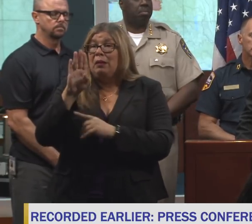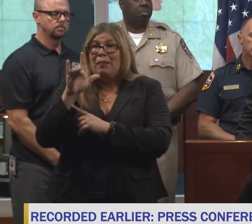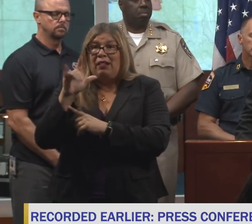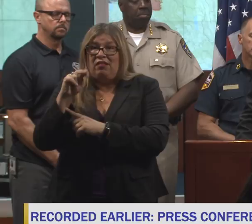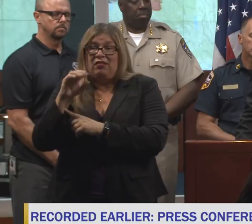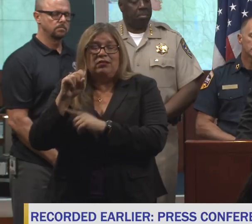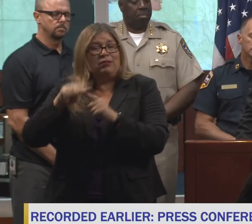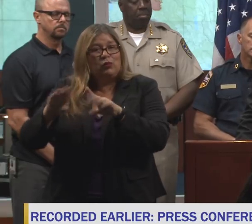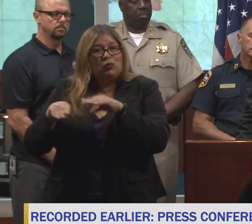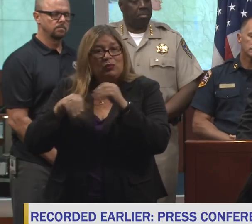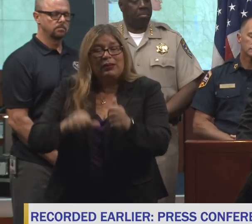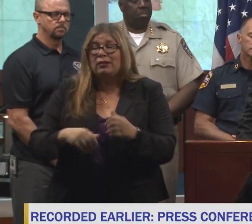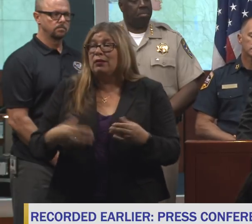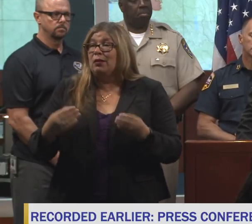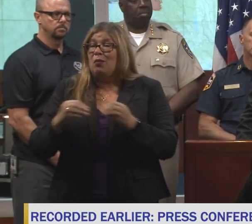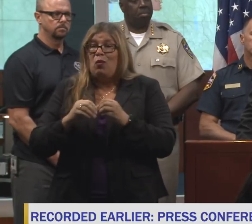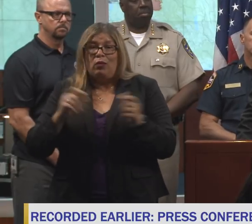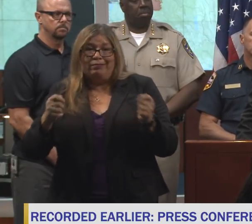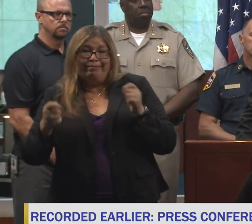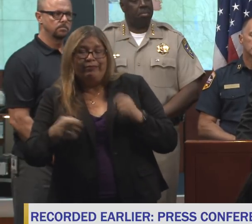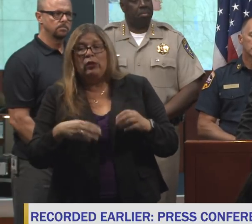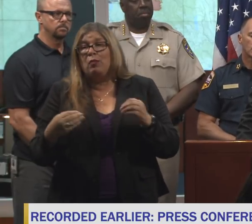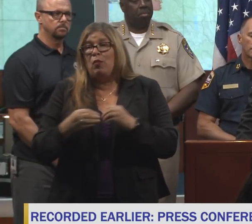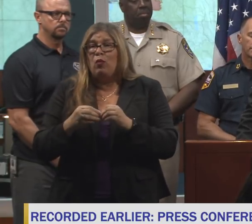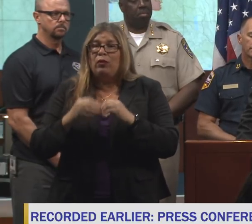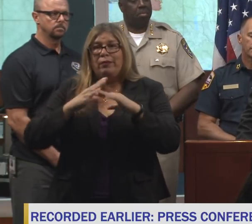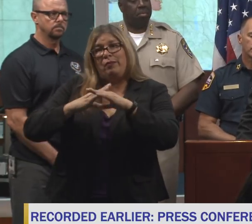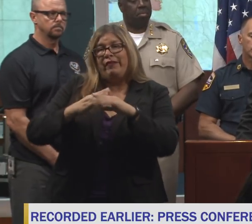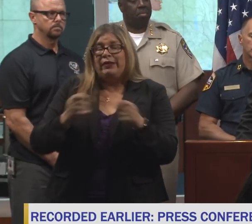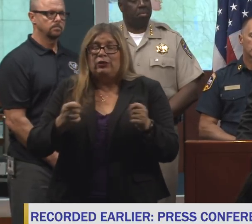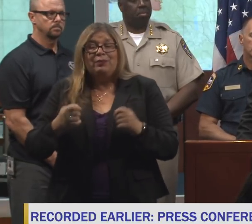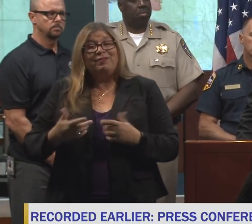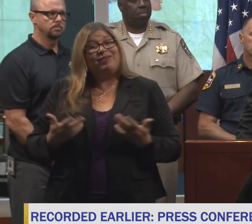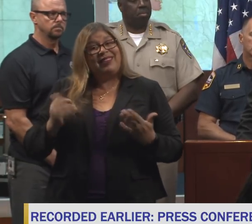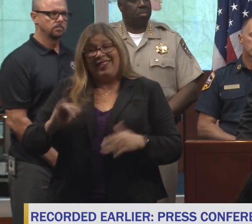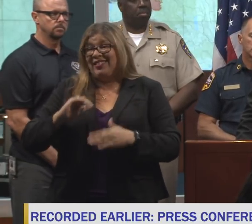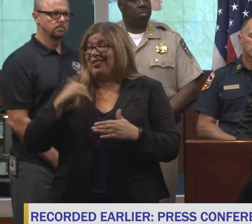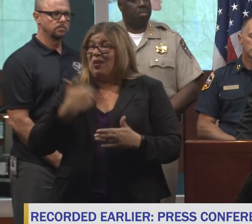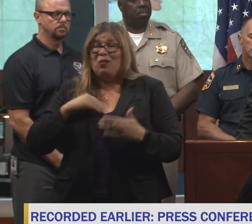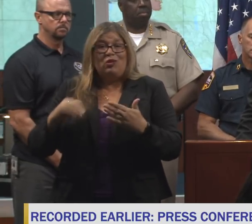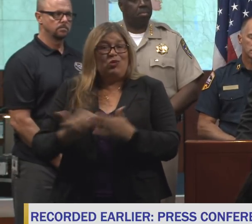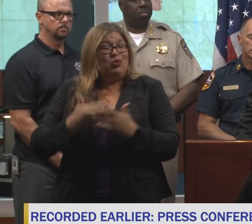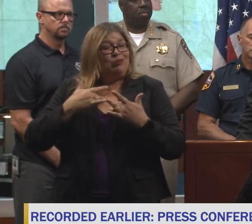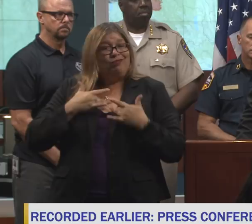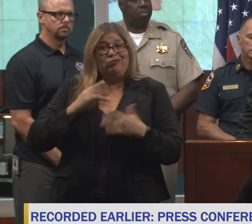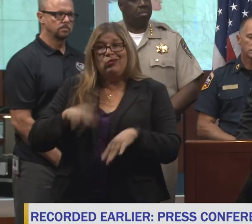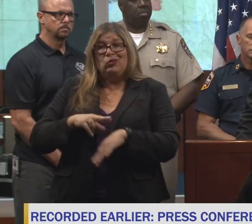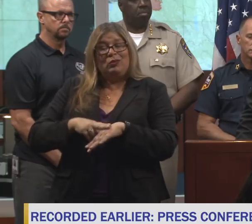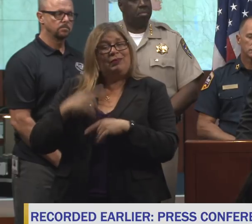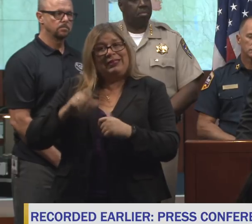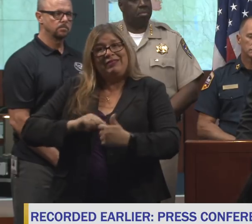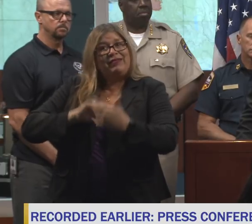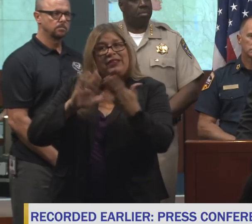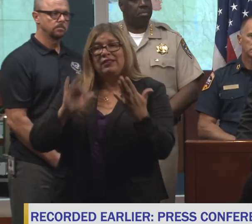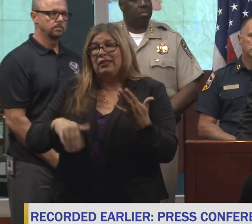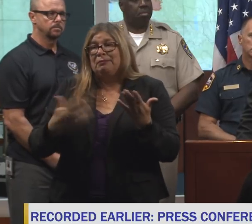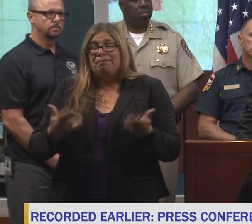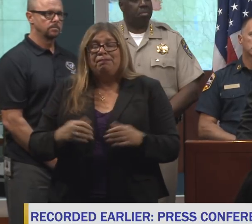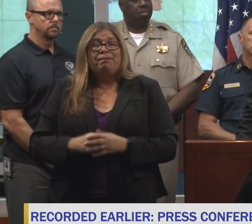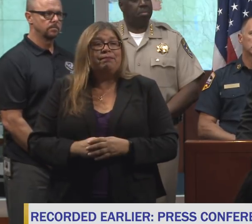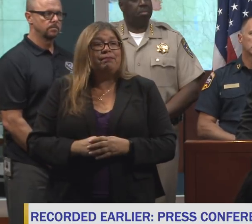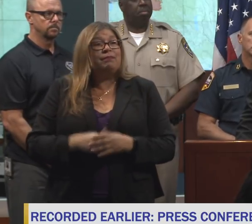more adaptation, more prevention. So all that is the new normal that we have to face. So far, this